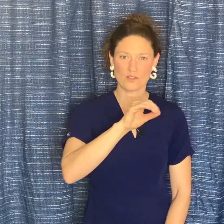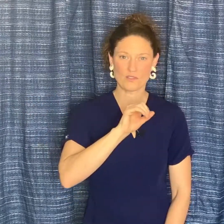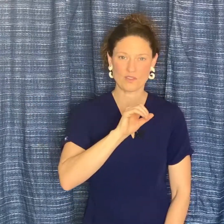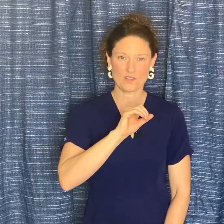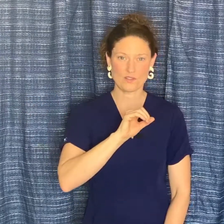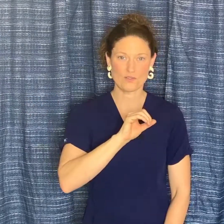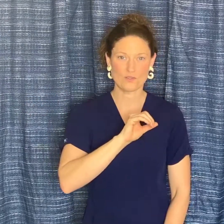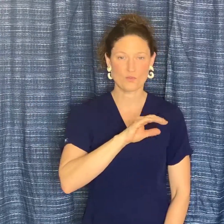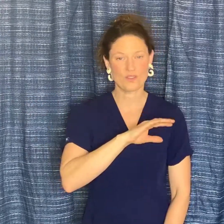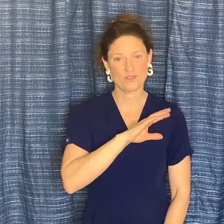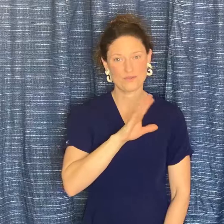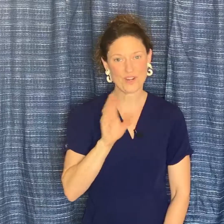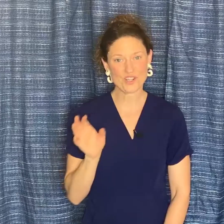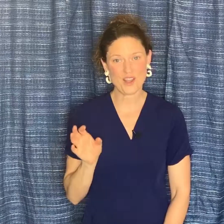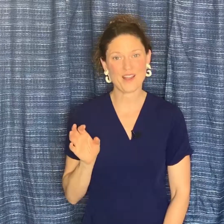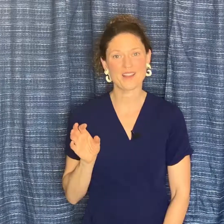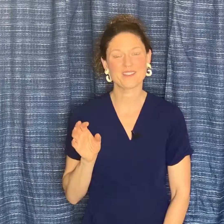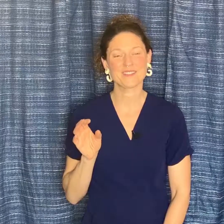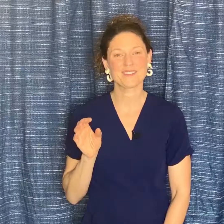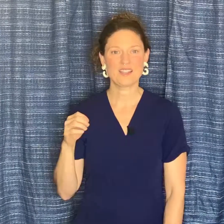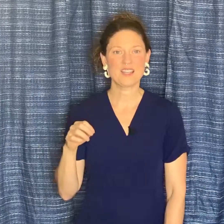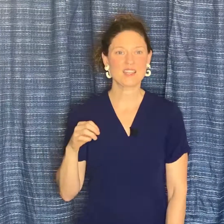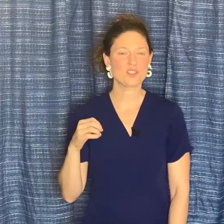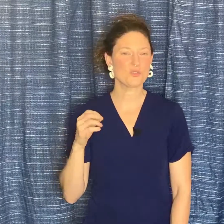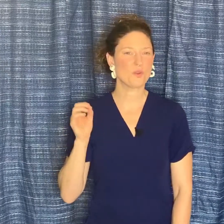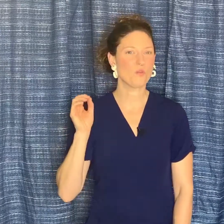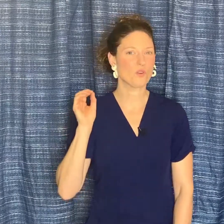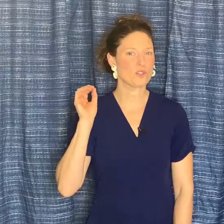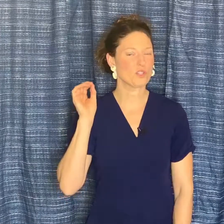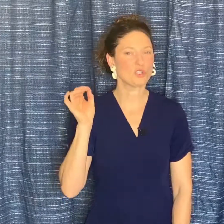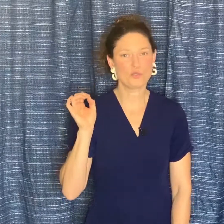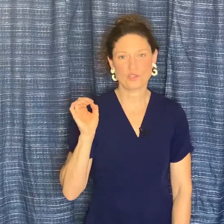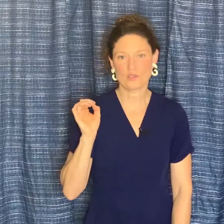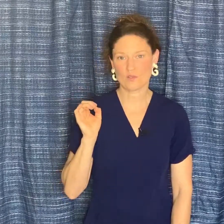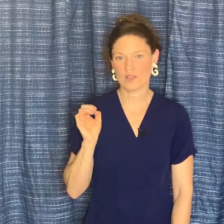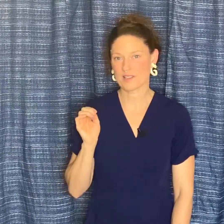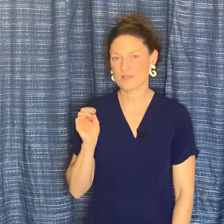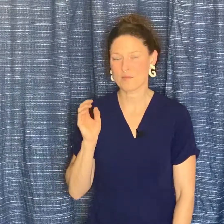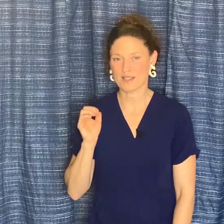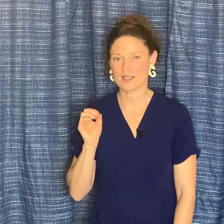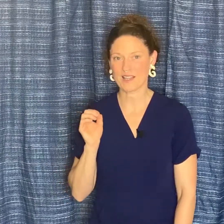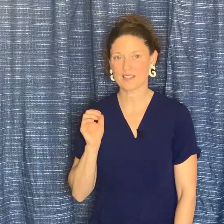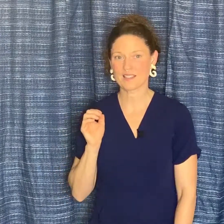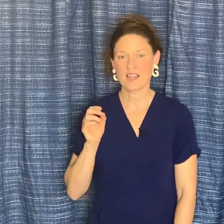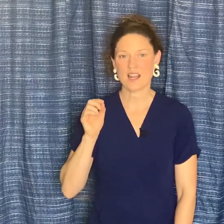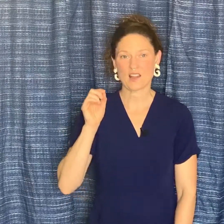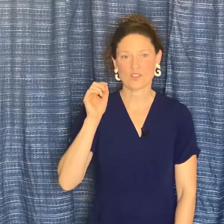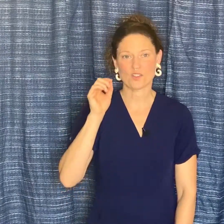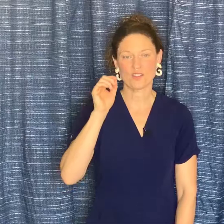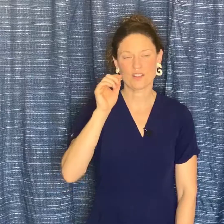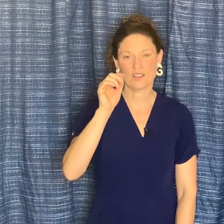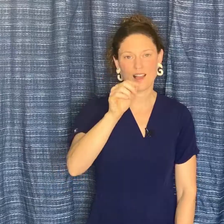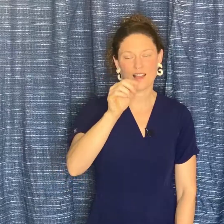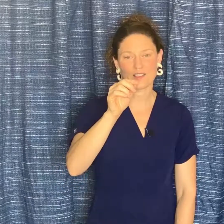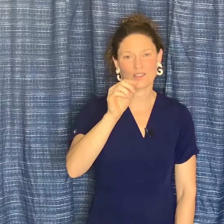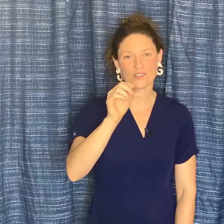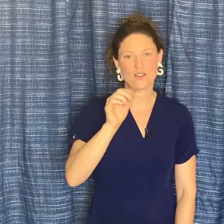at those issues with fresh eyes and get into a more solution oriented mindset and actually ask yourself,